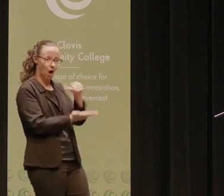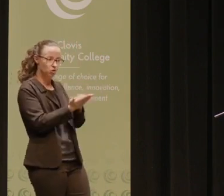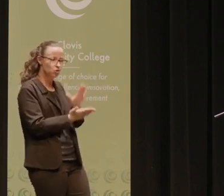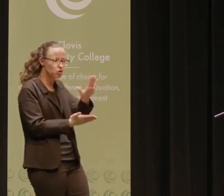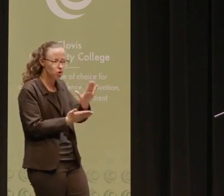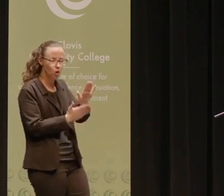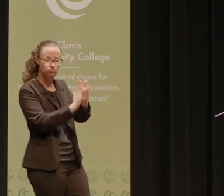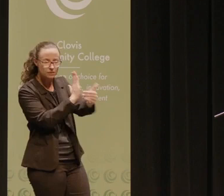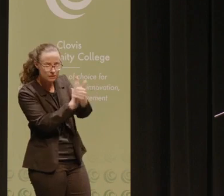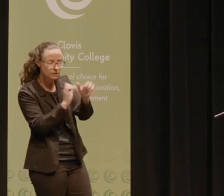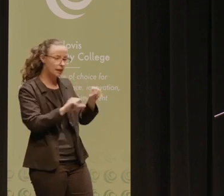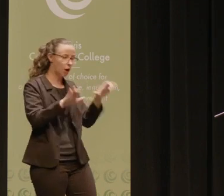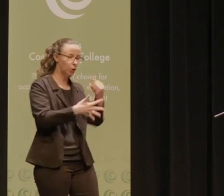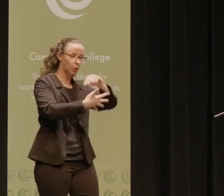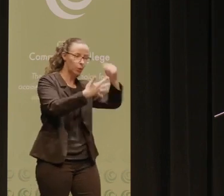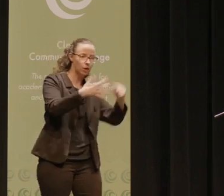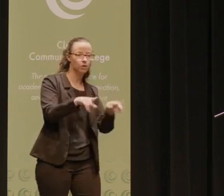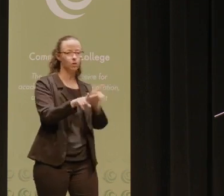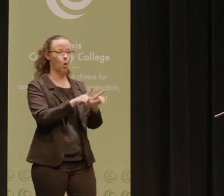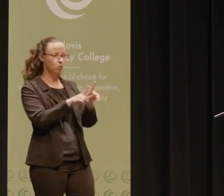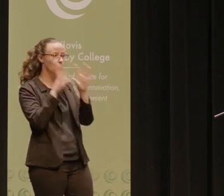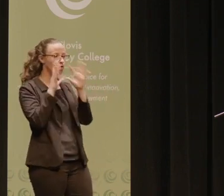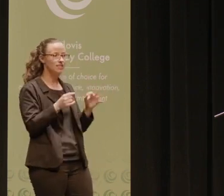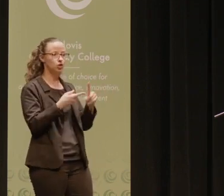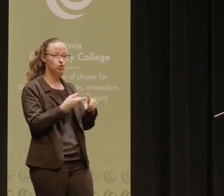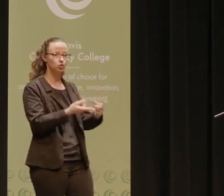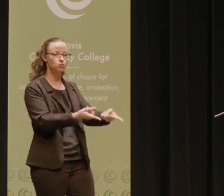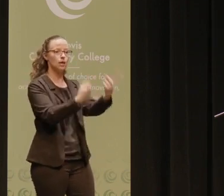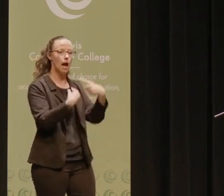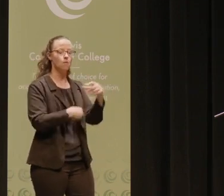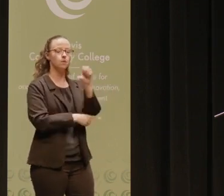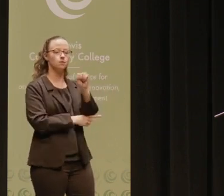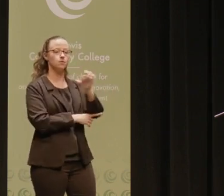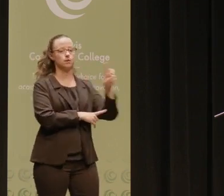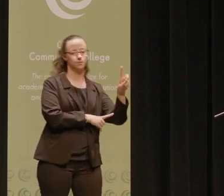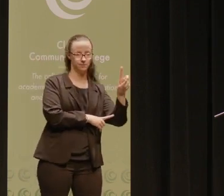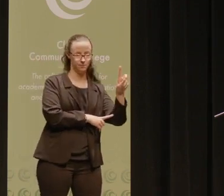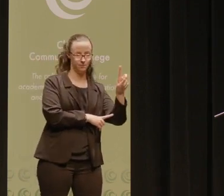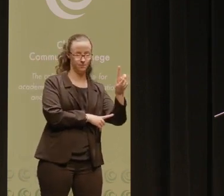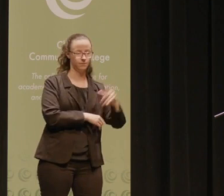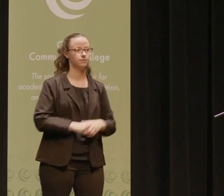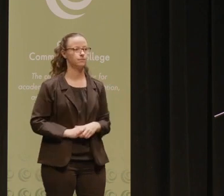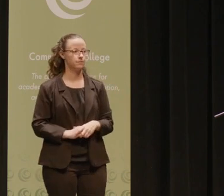what they are capable of achieving and in terms of their decision to enroll in the state-centered community college district.